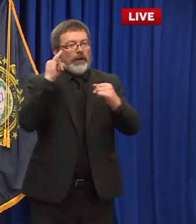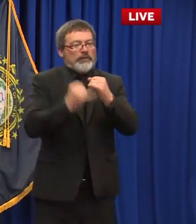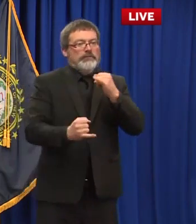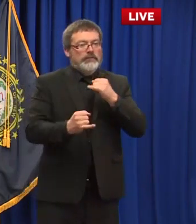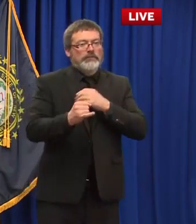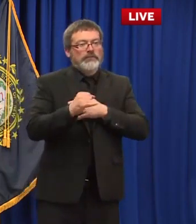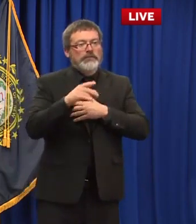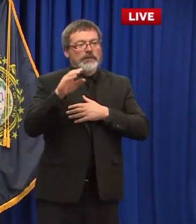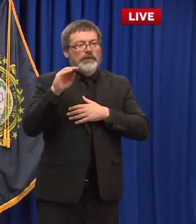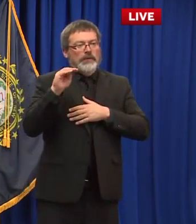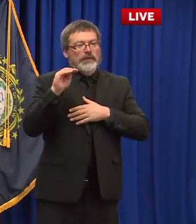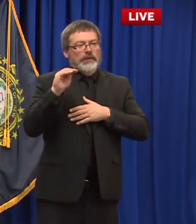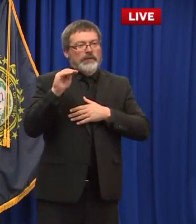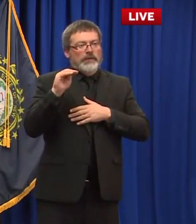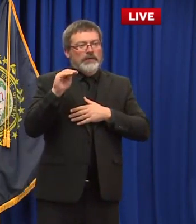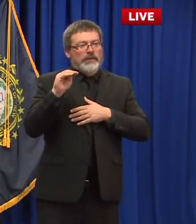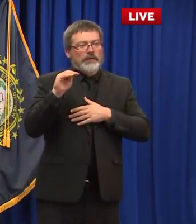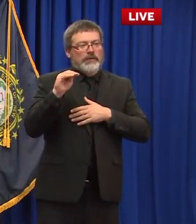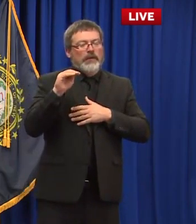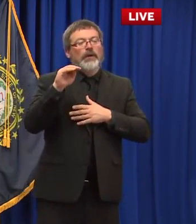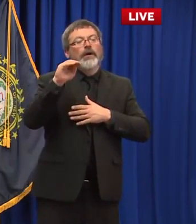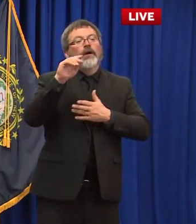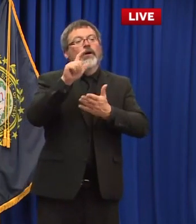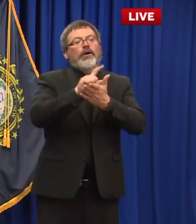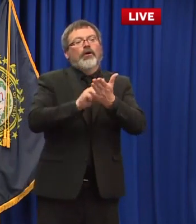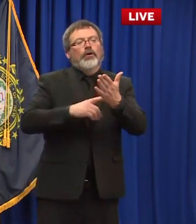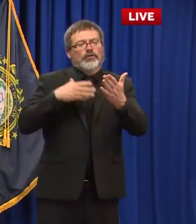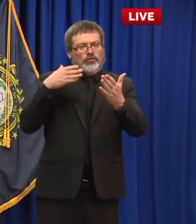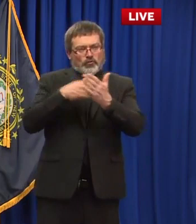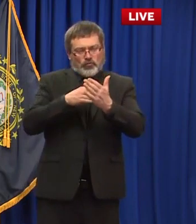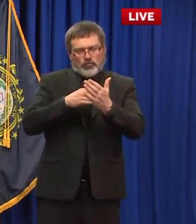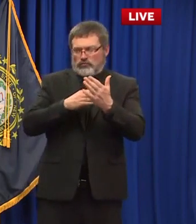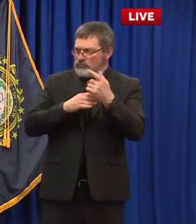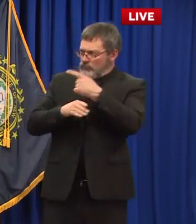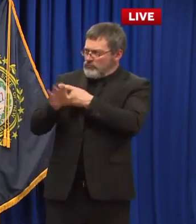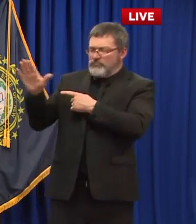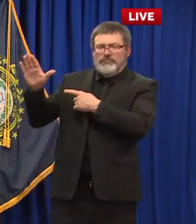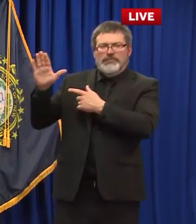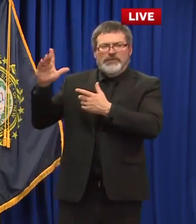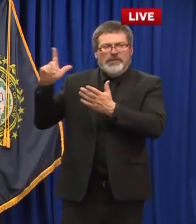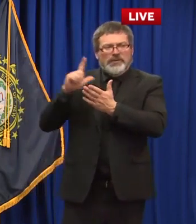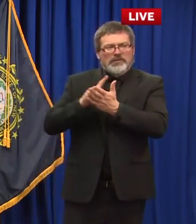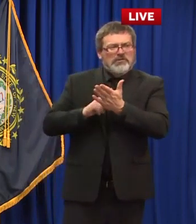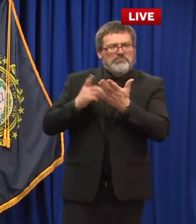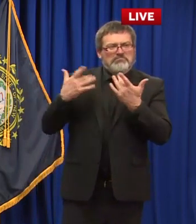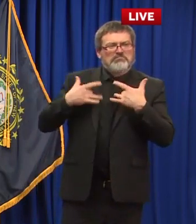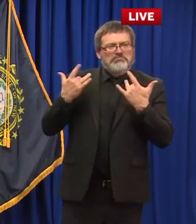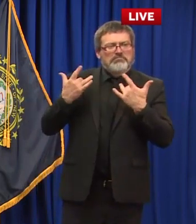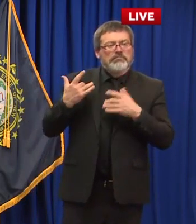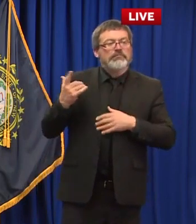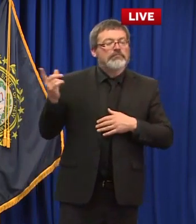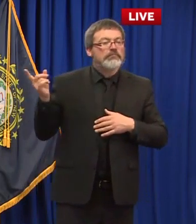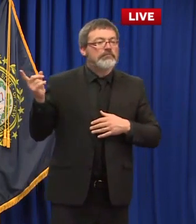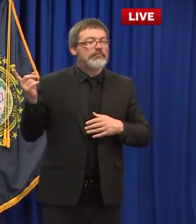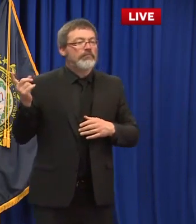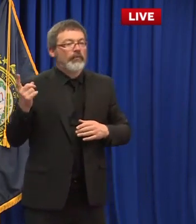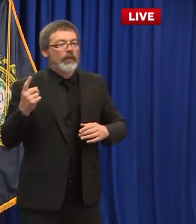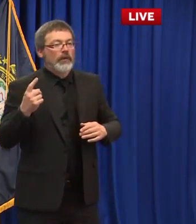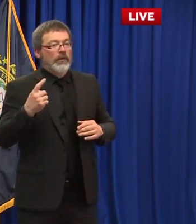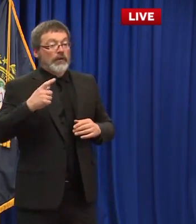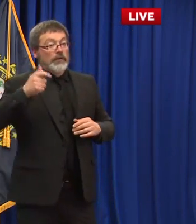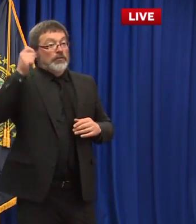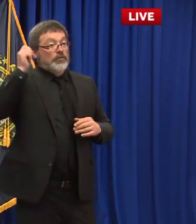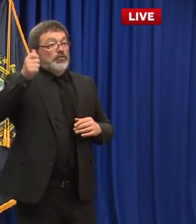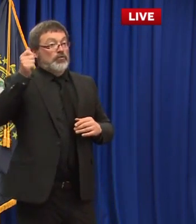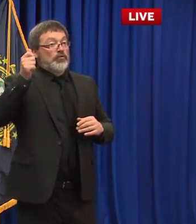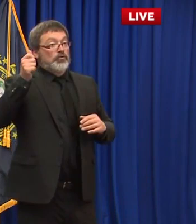just great result i mean they i think my experience the judge uh said that under their new uh submittal